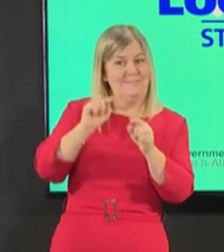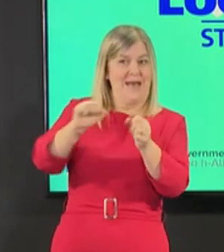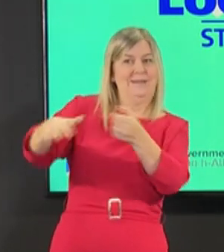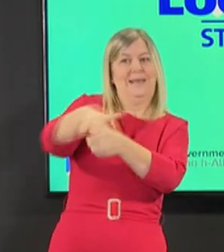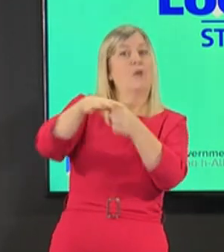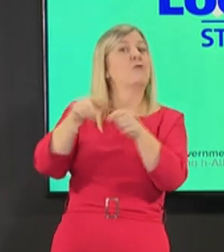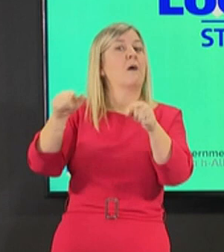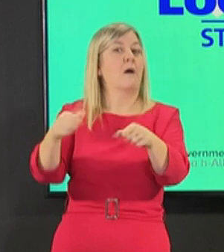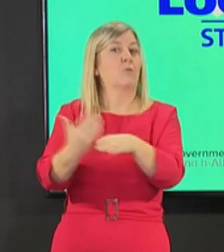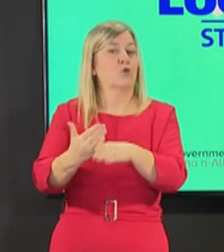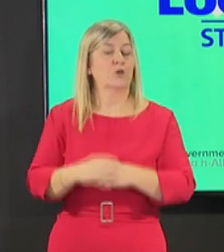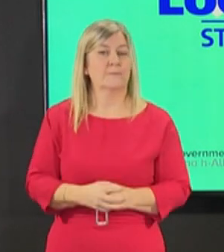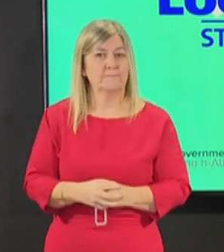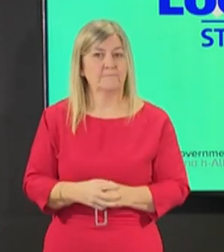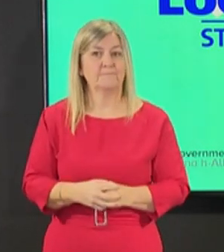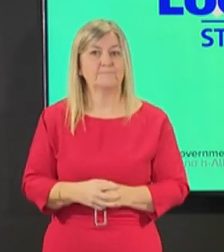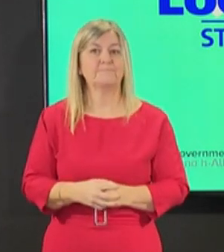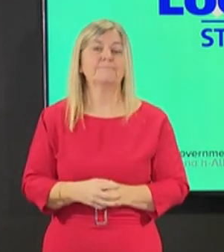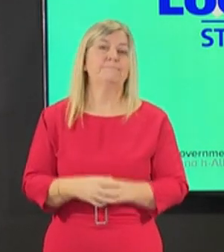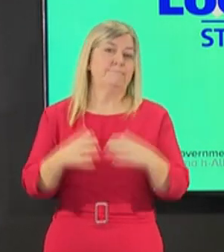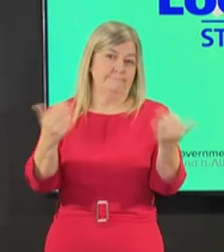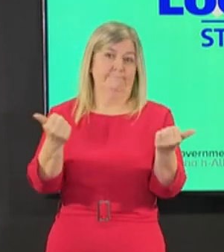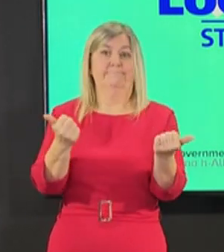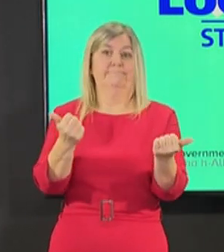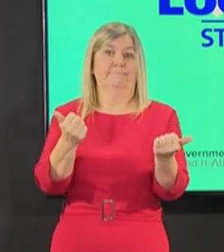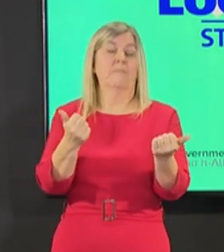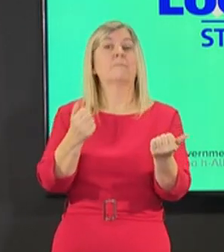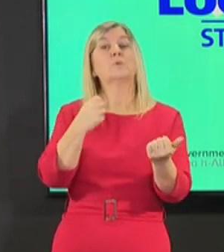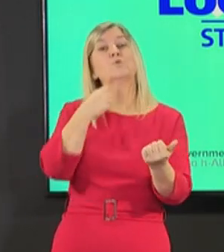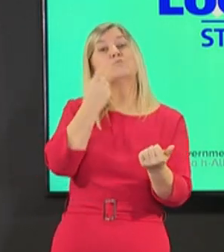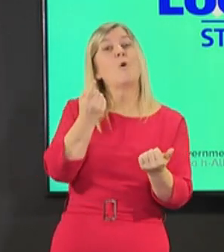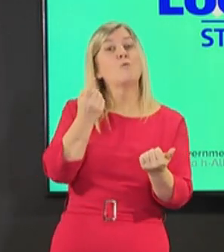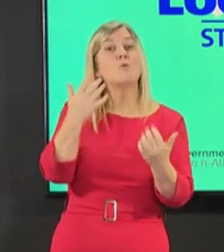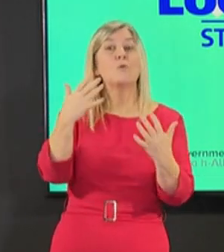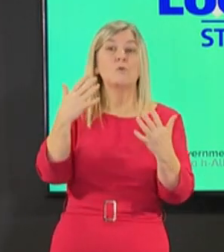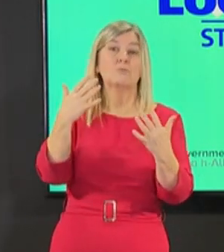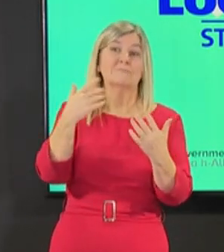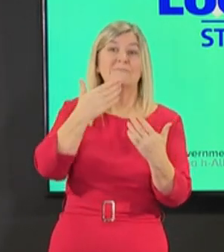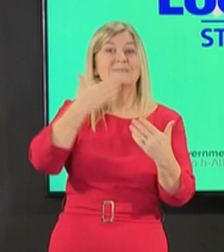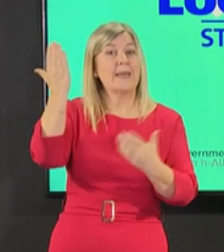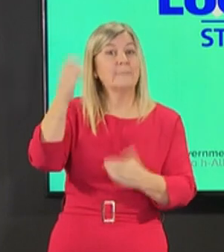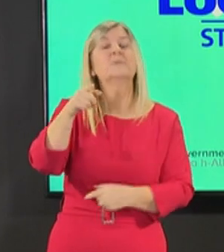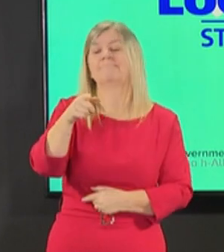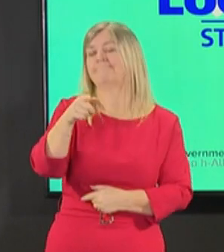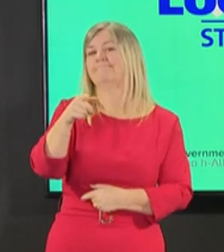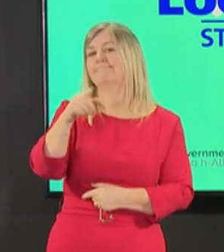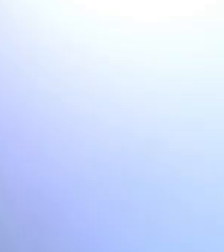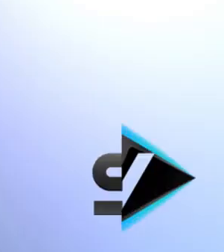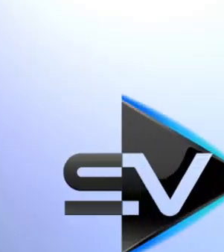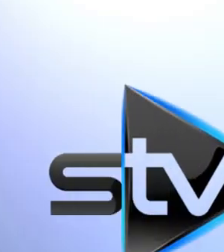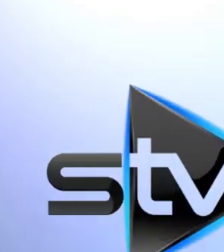And of course in addition and lastly as you might expect the statement tomorrow will give an update on where we are with the vaccination programme.